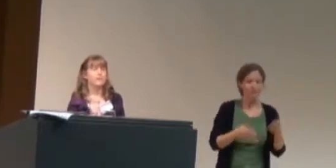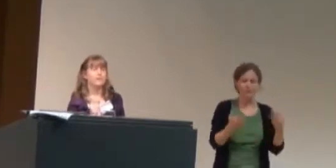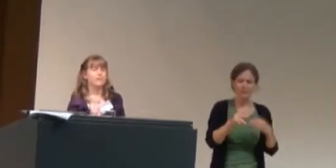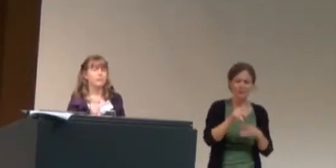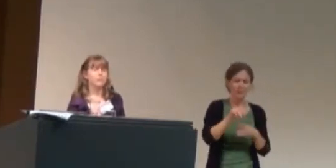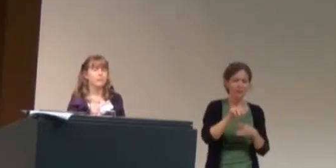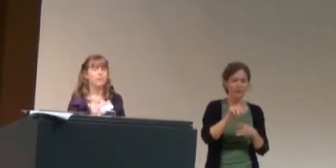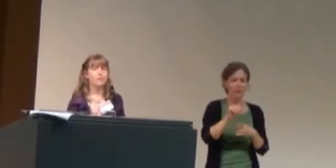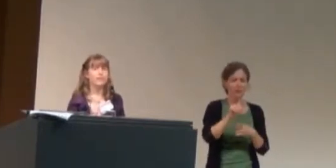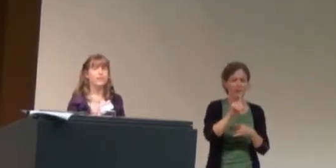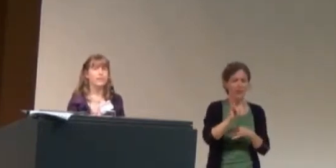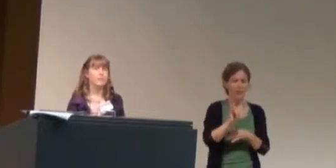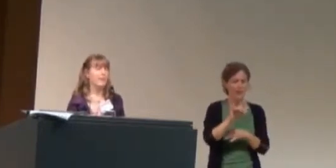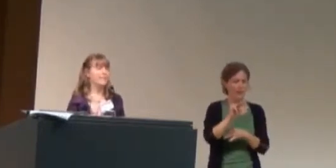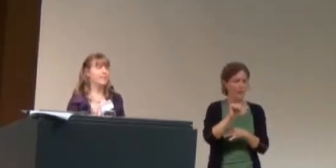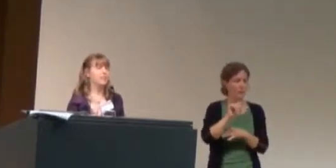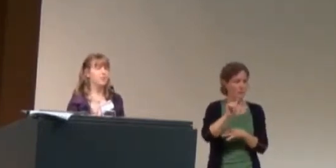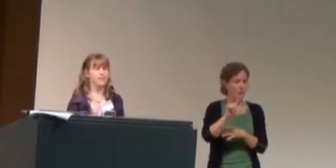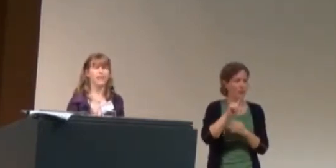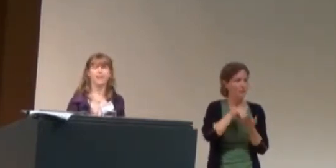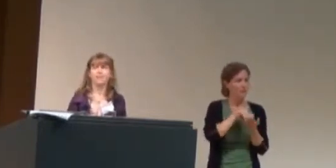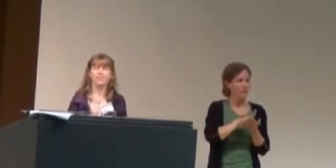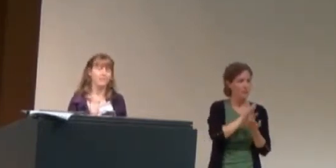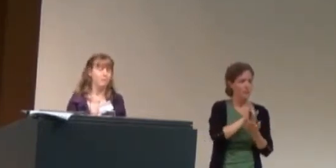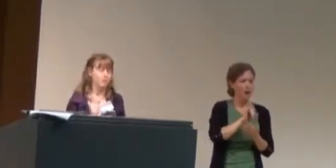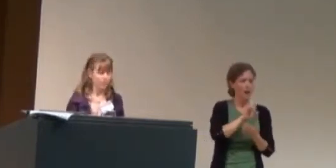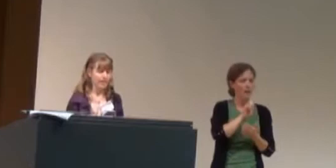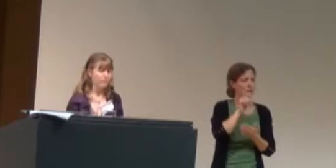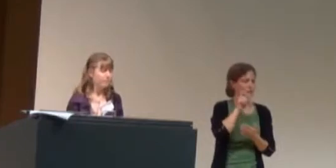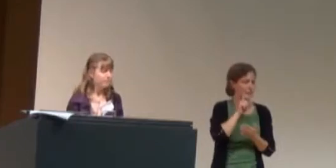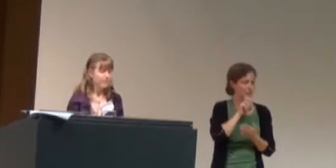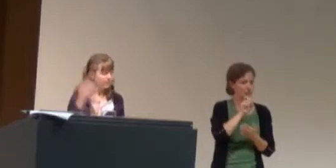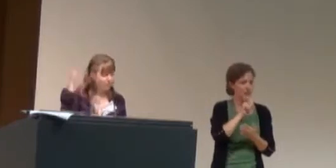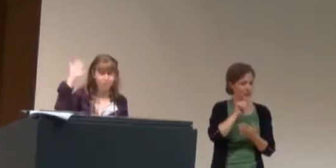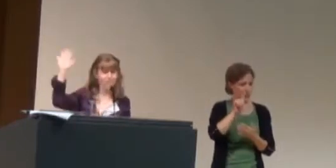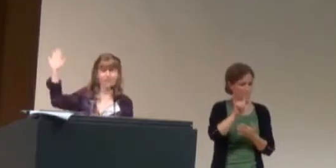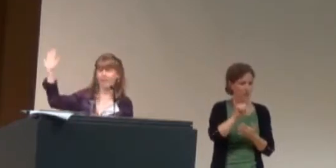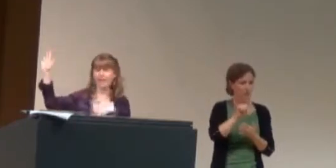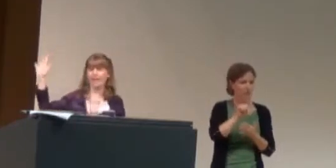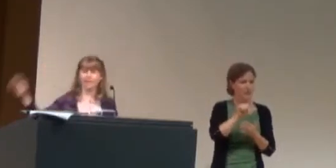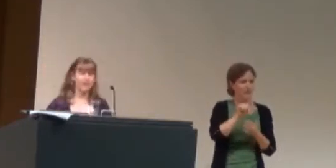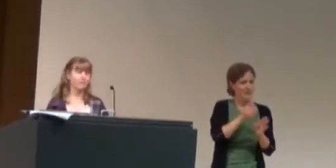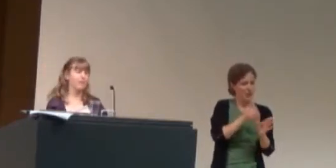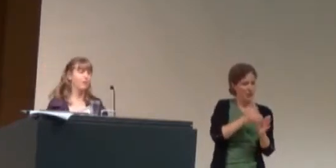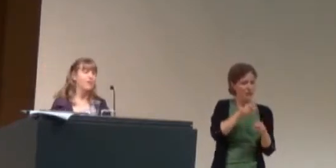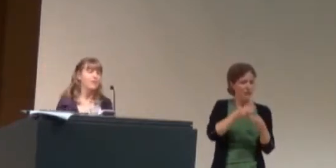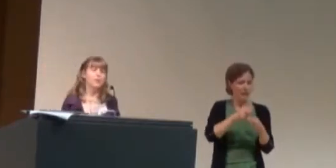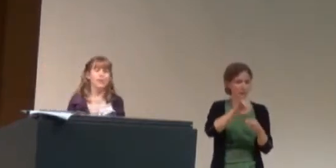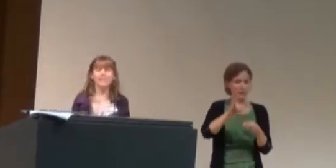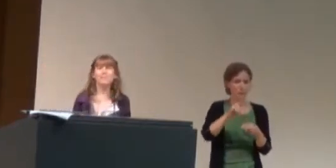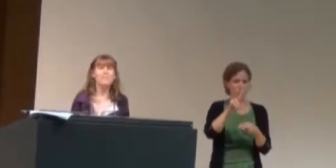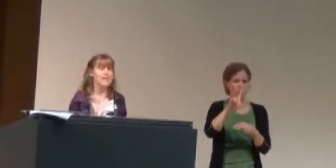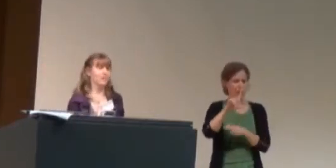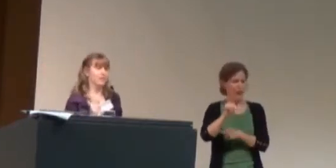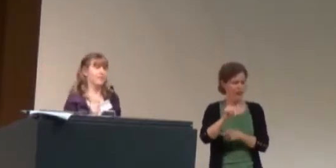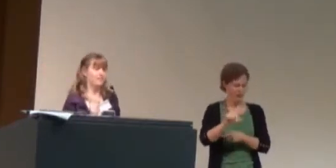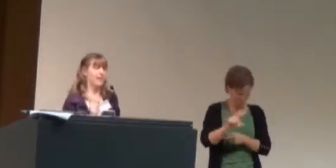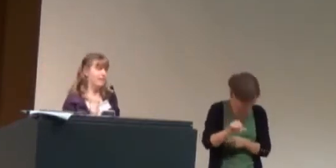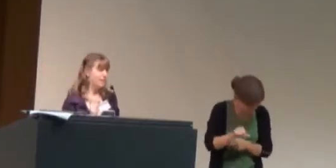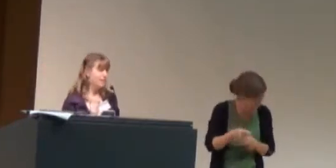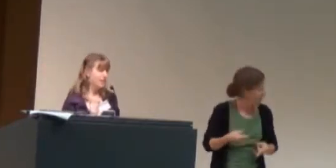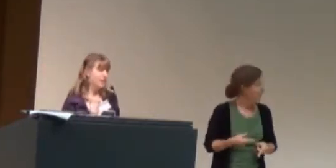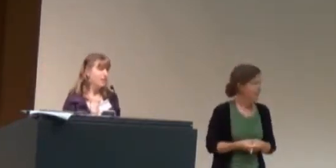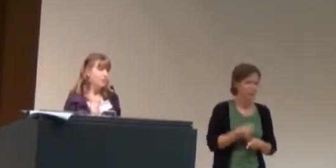was, uh, referred to as a bisexual psychologist named Julia. So go figure that out, I don't know. So that is a major